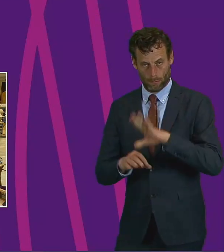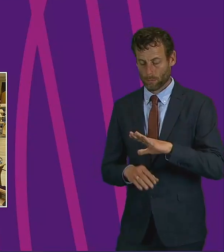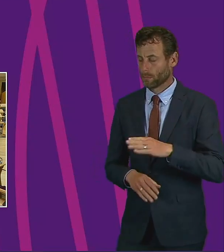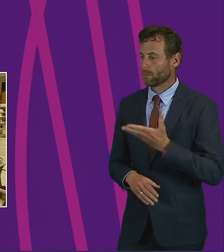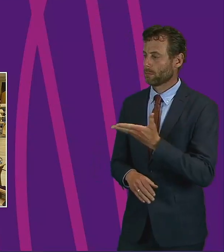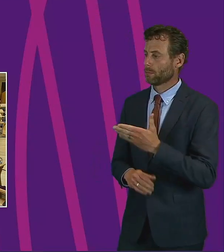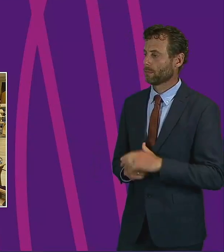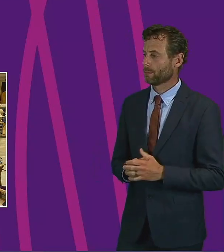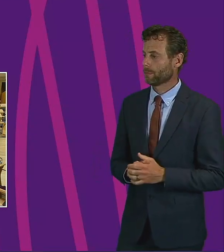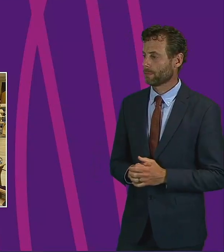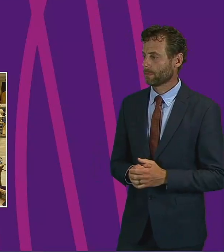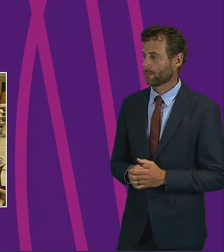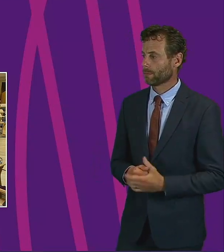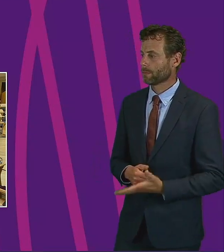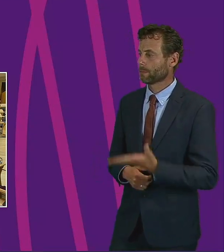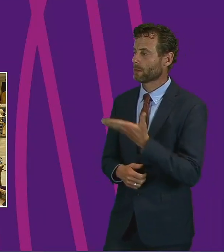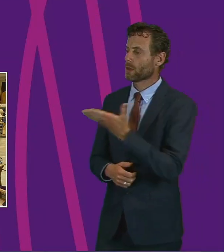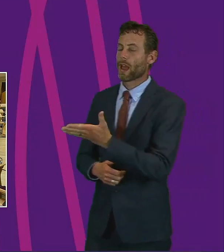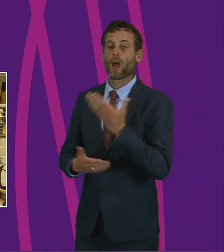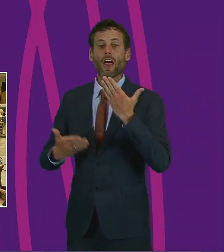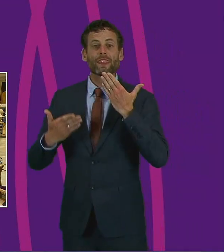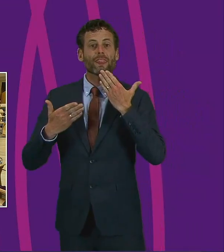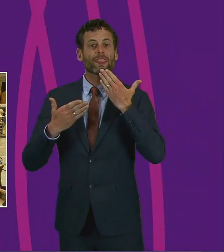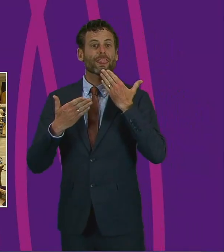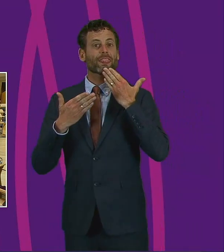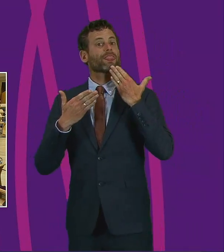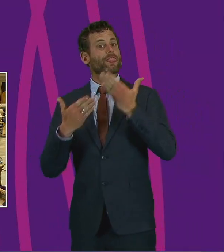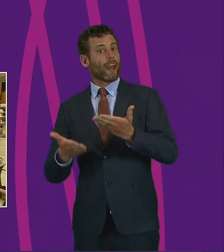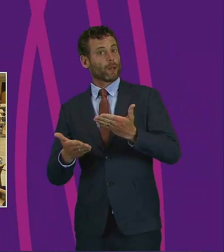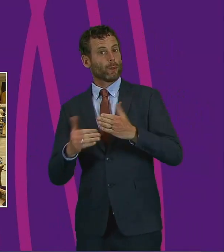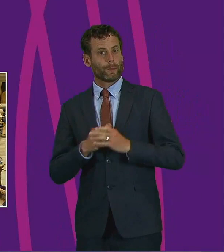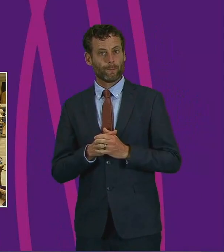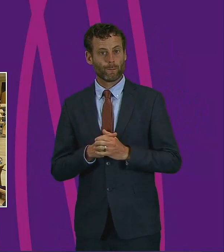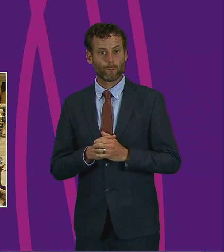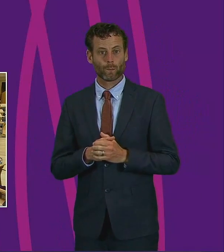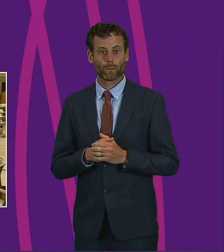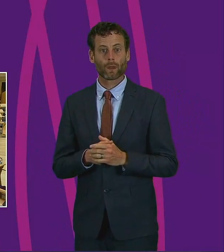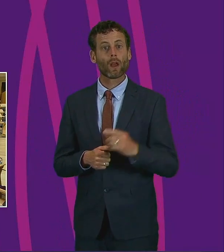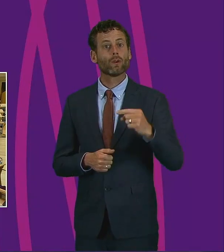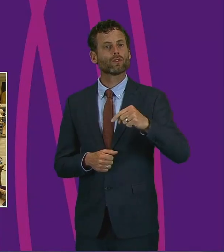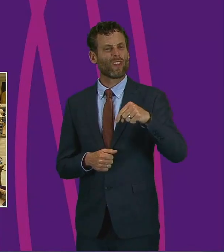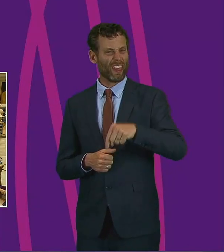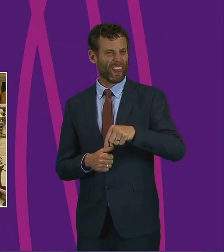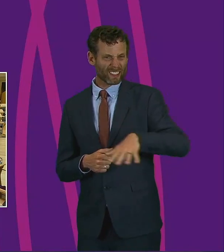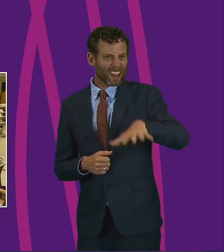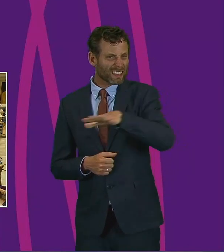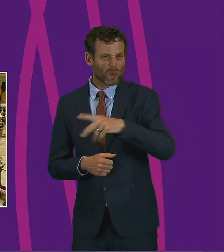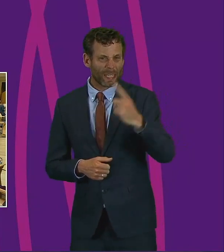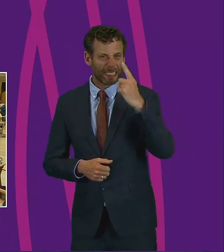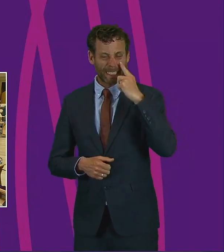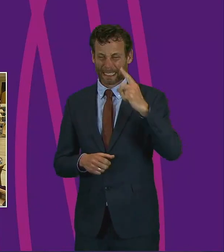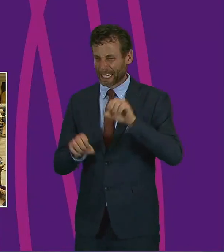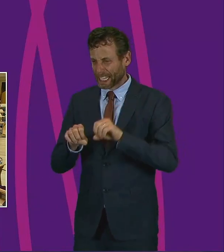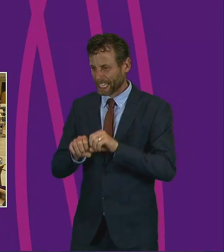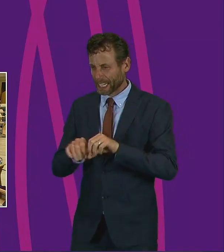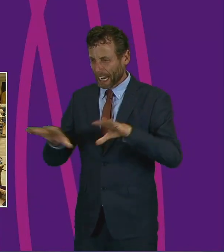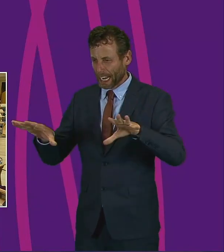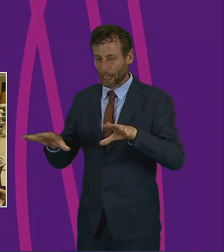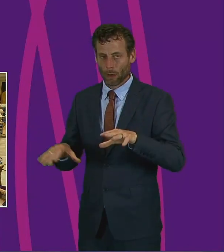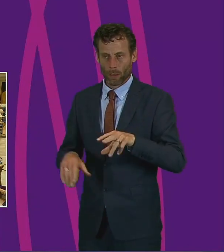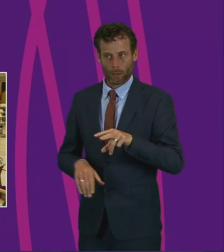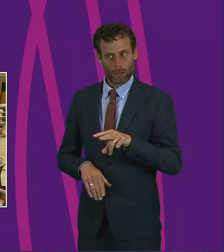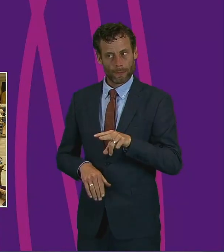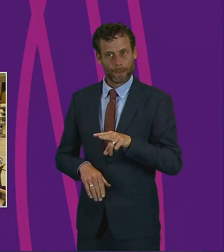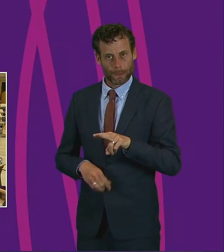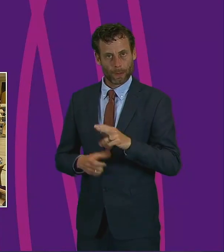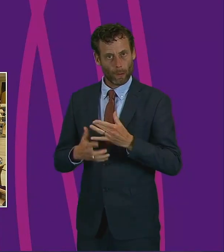part remotely. Martin. Thank you, presiding officer. This situation has brought real hardship and loss